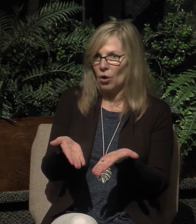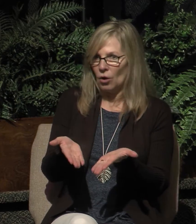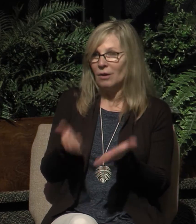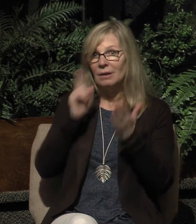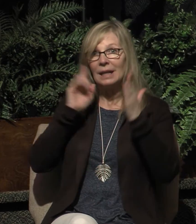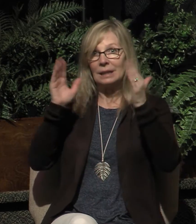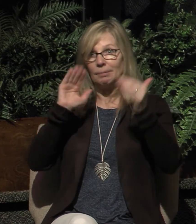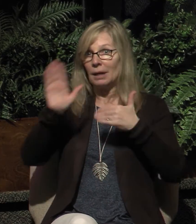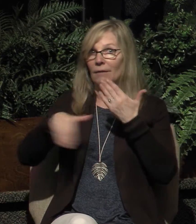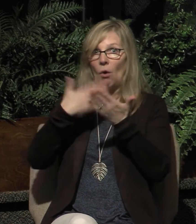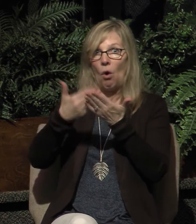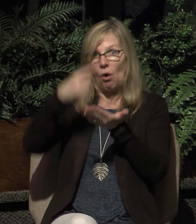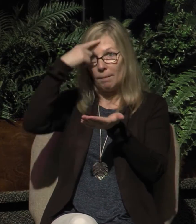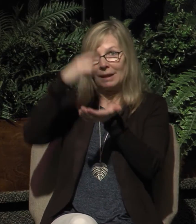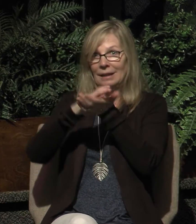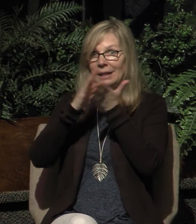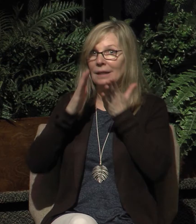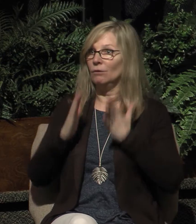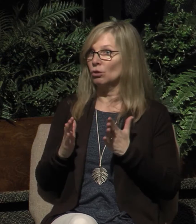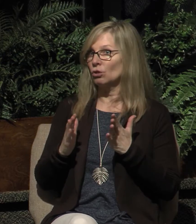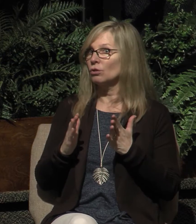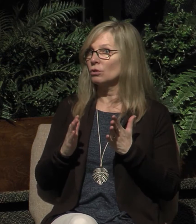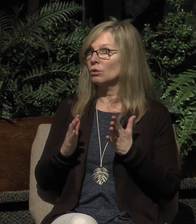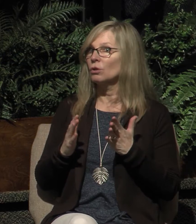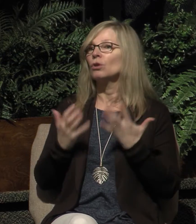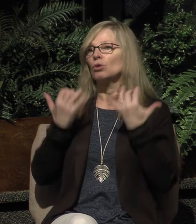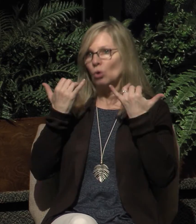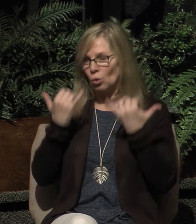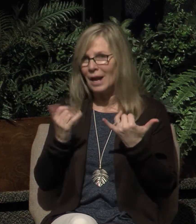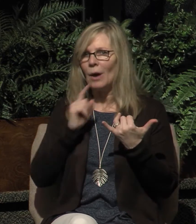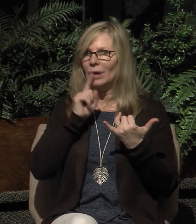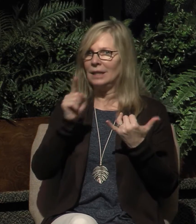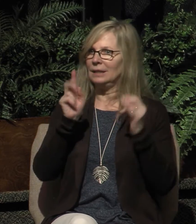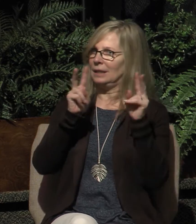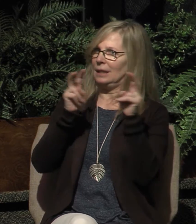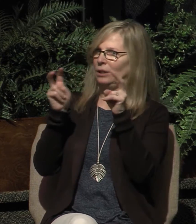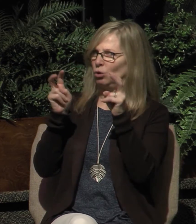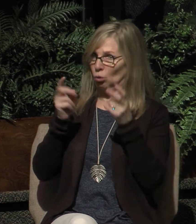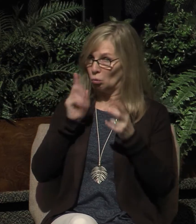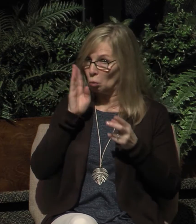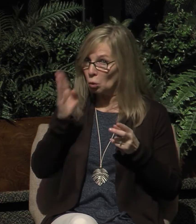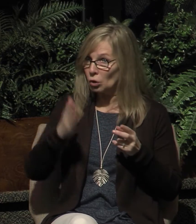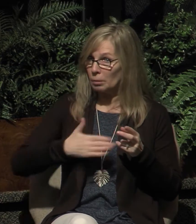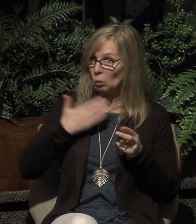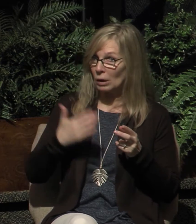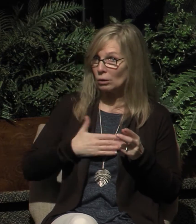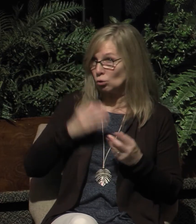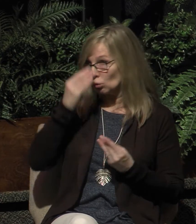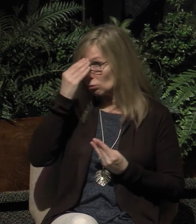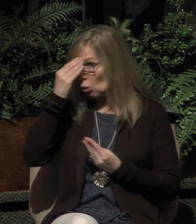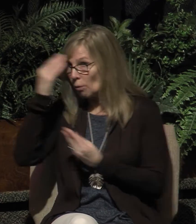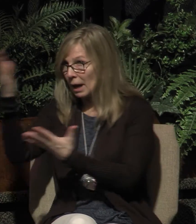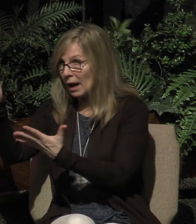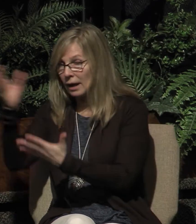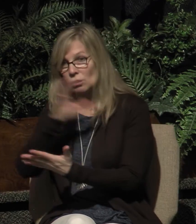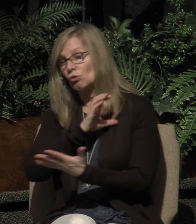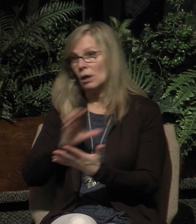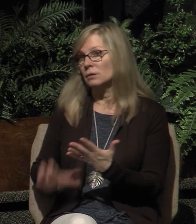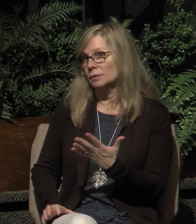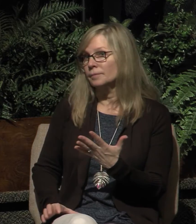it is therefore an issue of obedience to Christ. Second question I posed last Sunday was, why is church membership